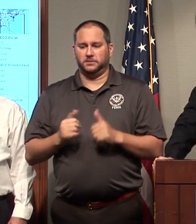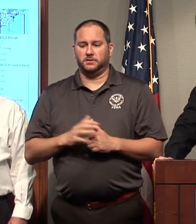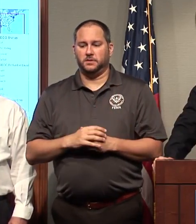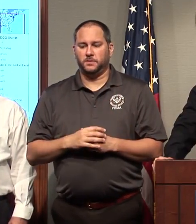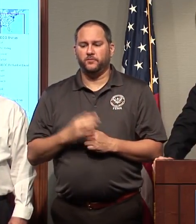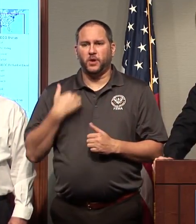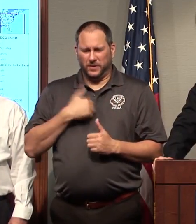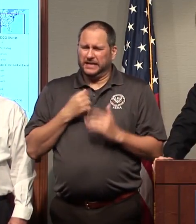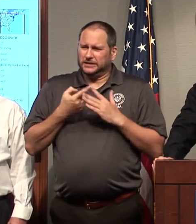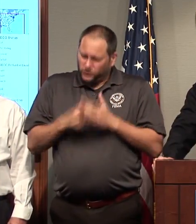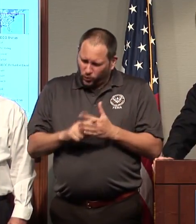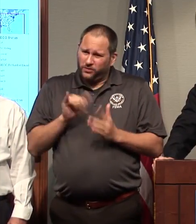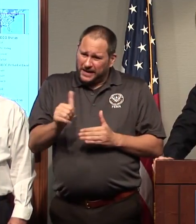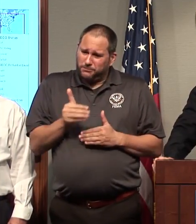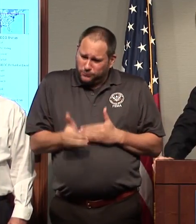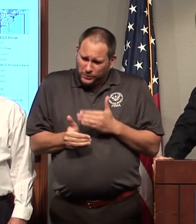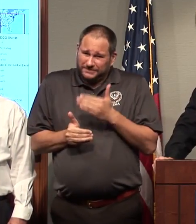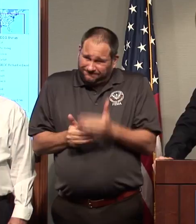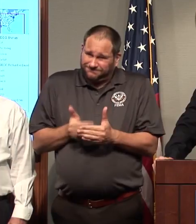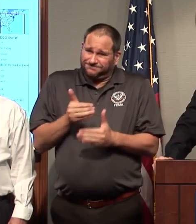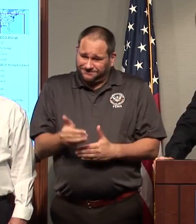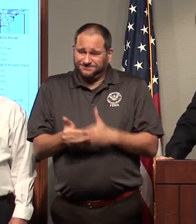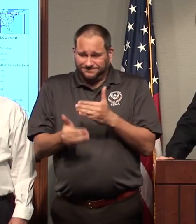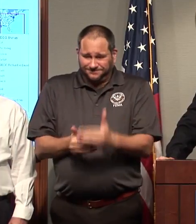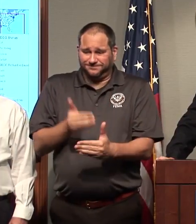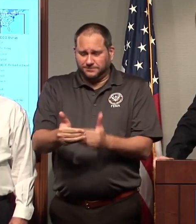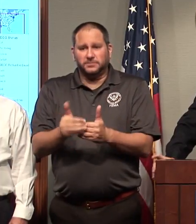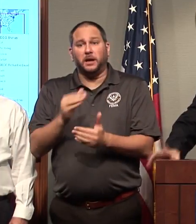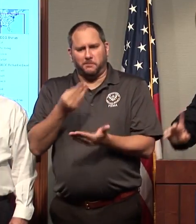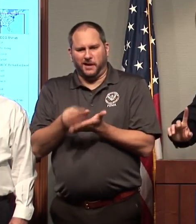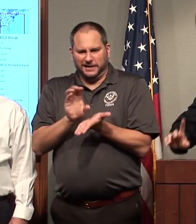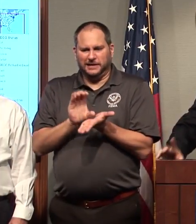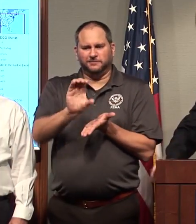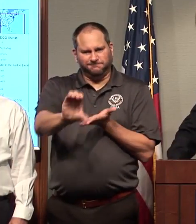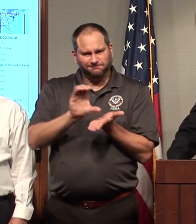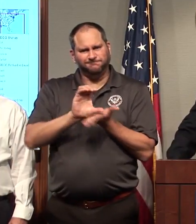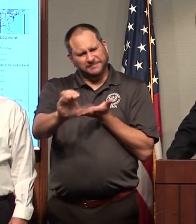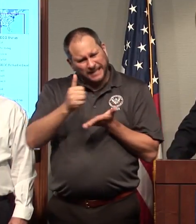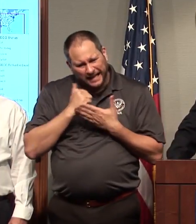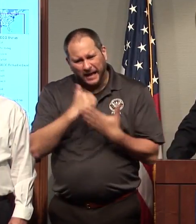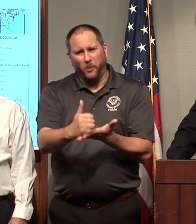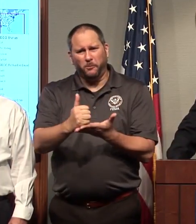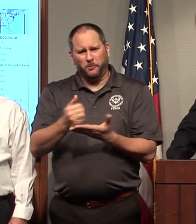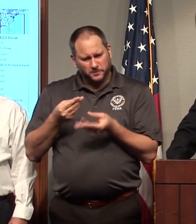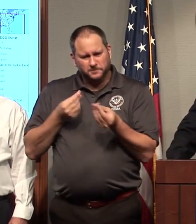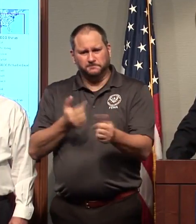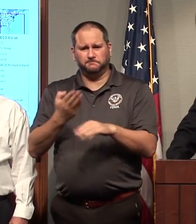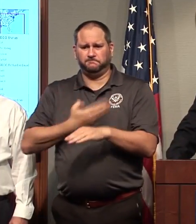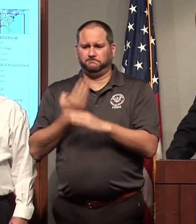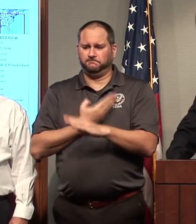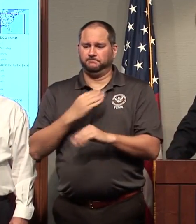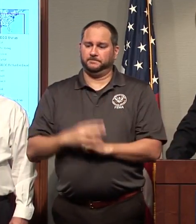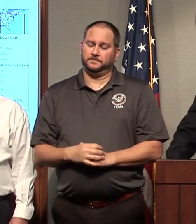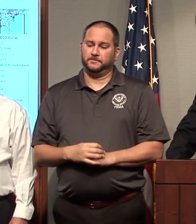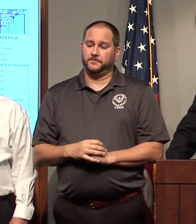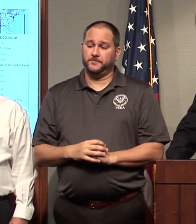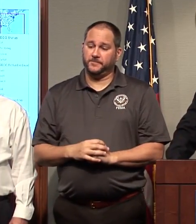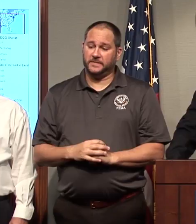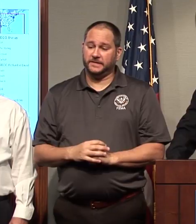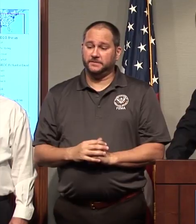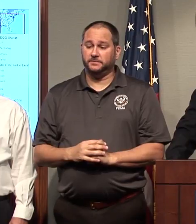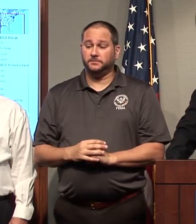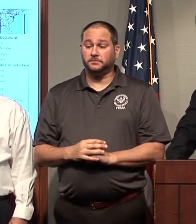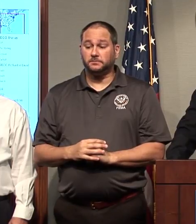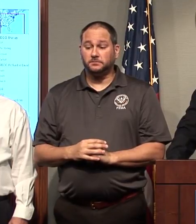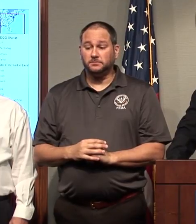process to have money flowing to help you in that regard. The other thing here is that,